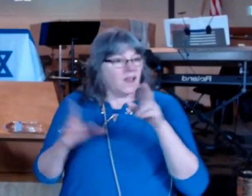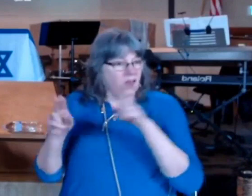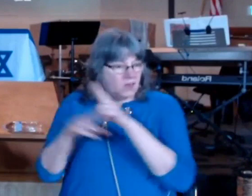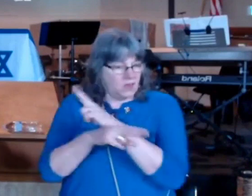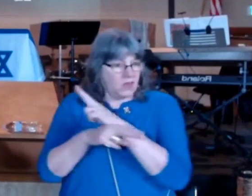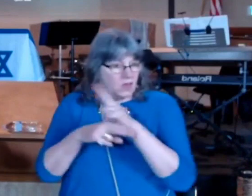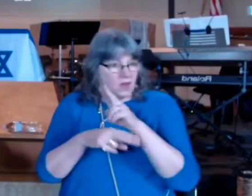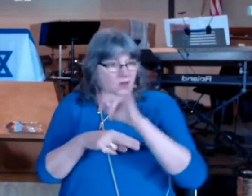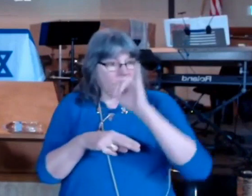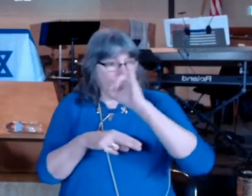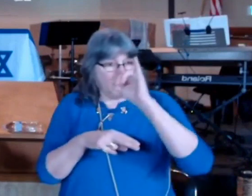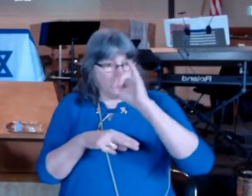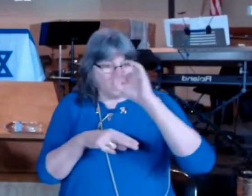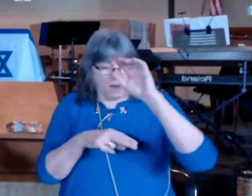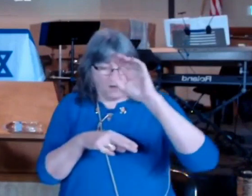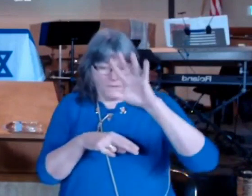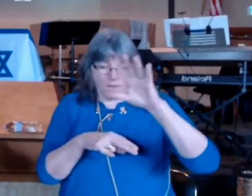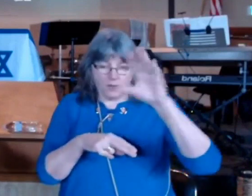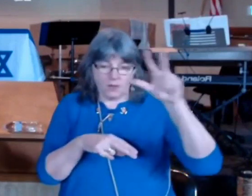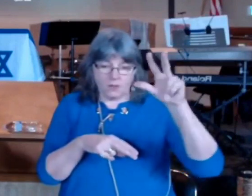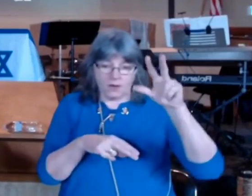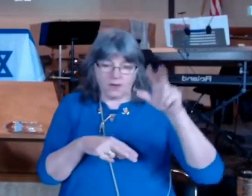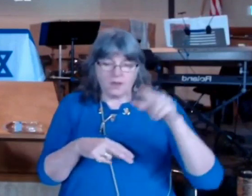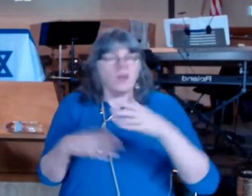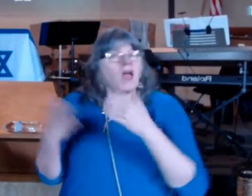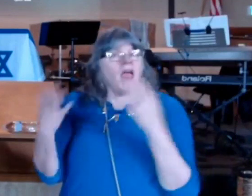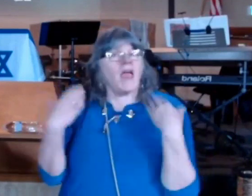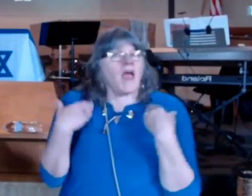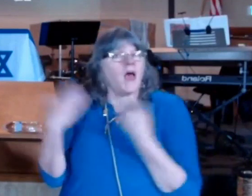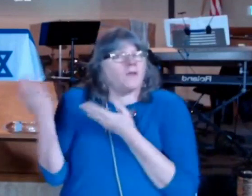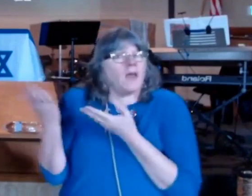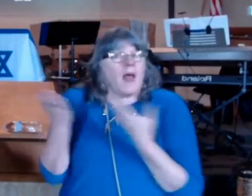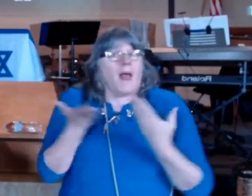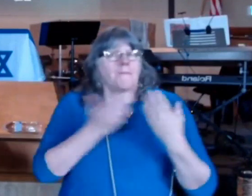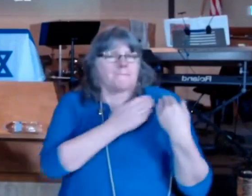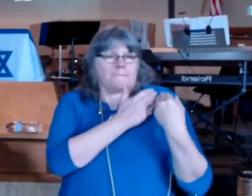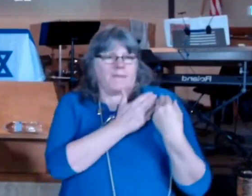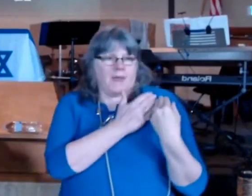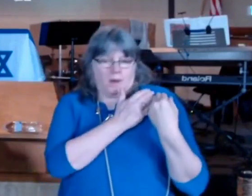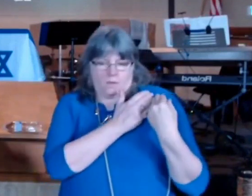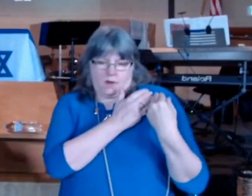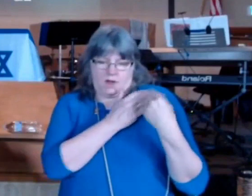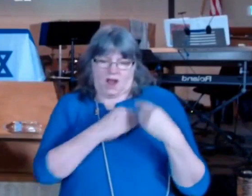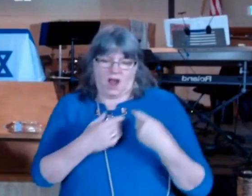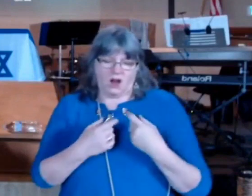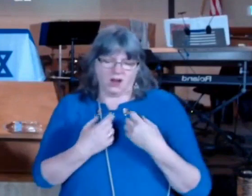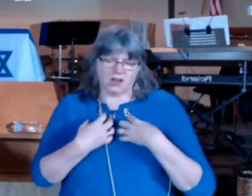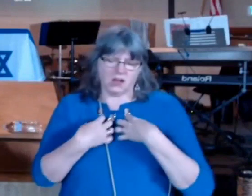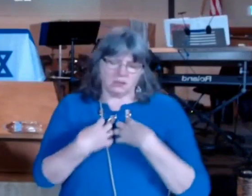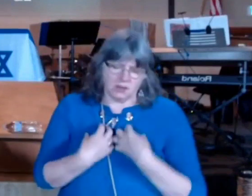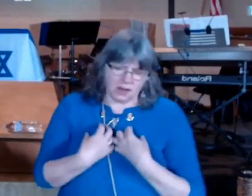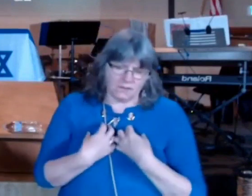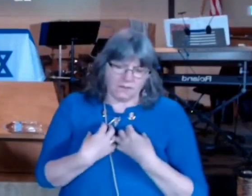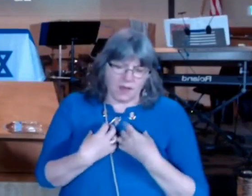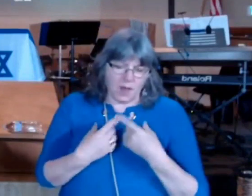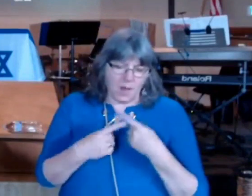53 says surely he has borne our grief carried our sorrow yet we did